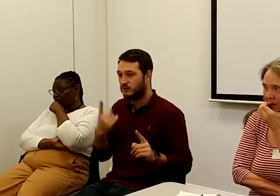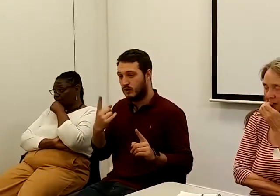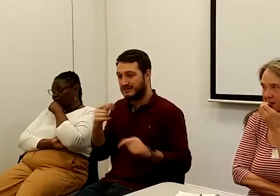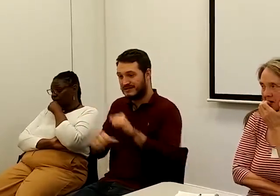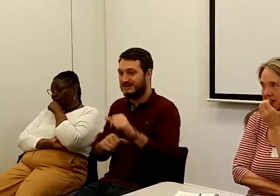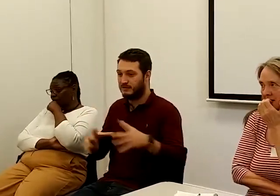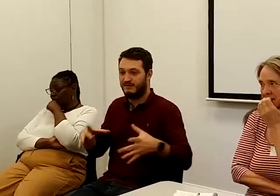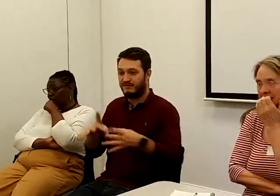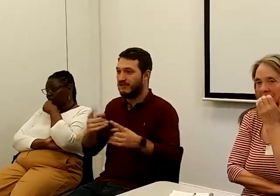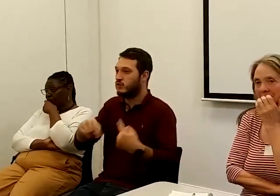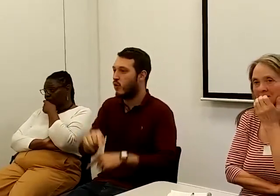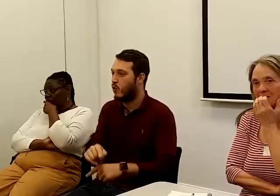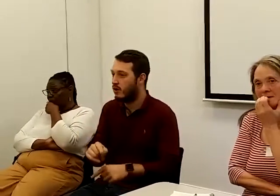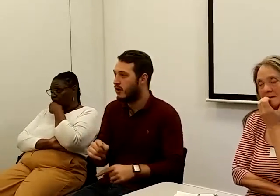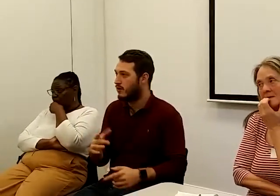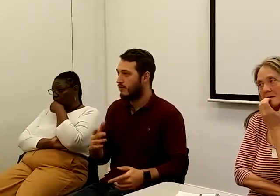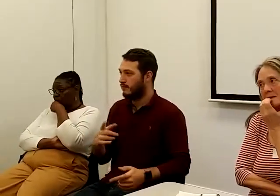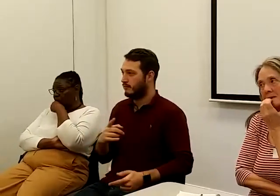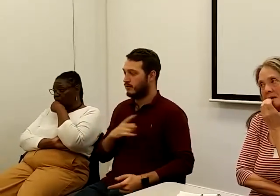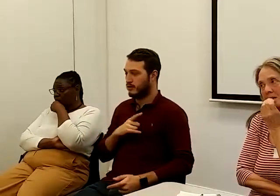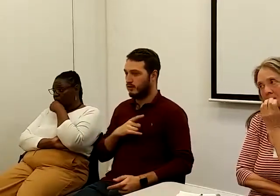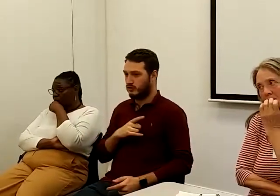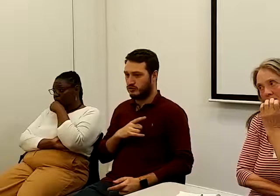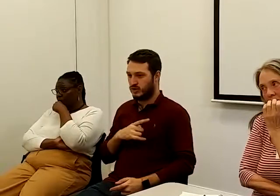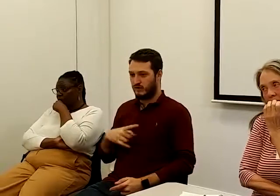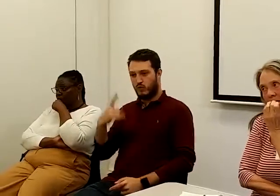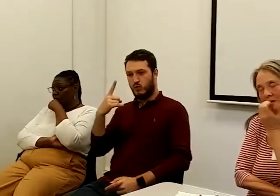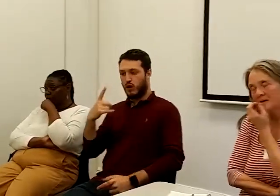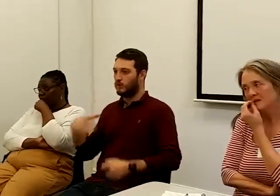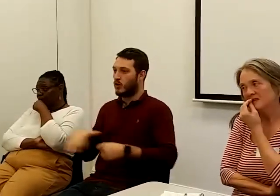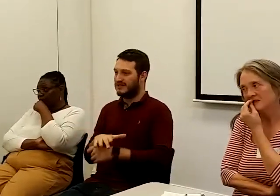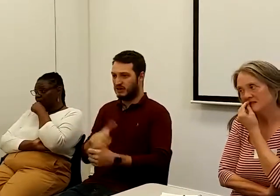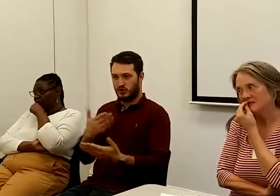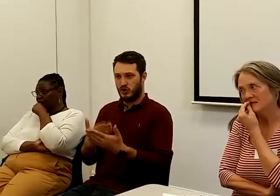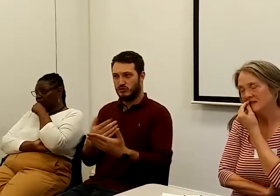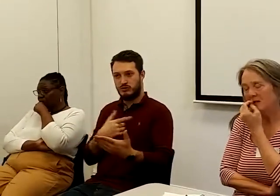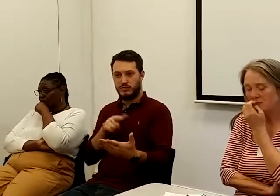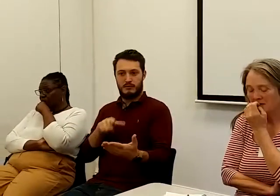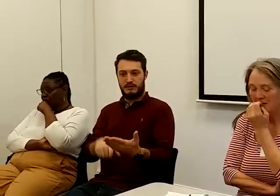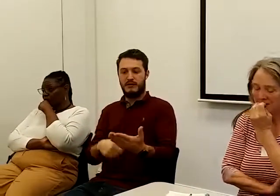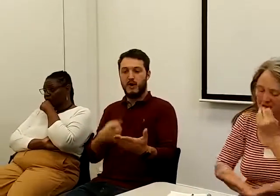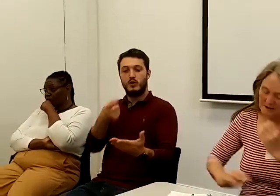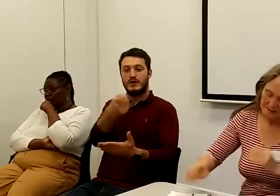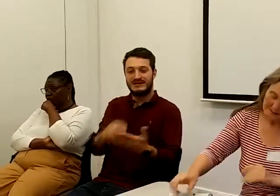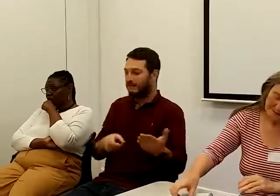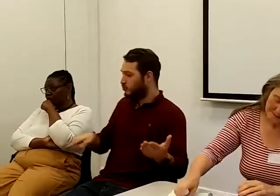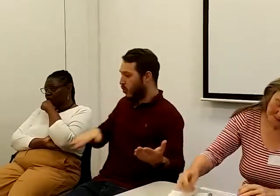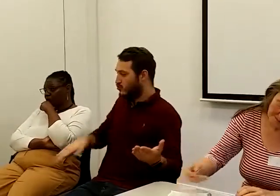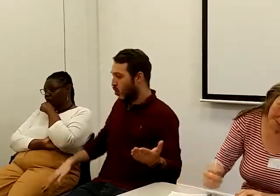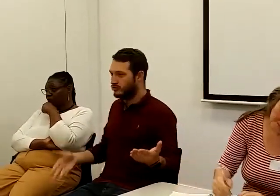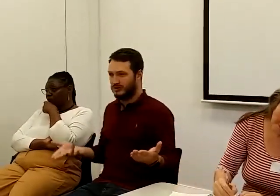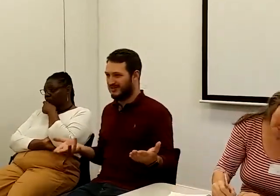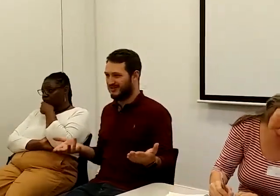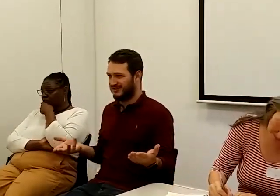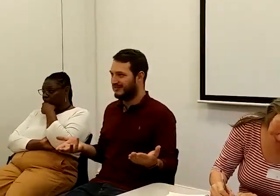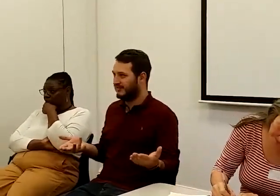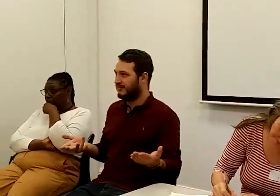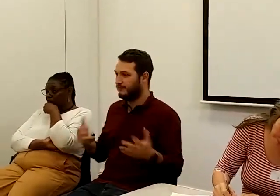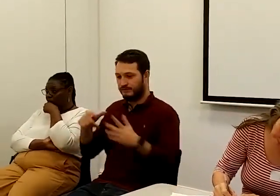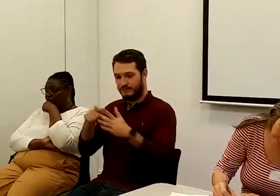is we are caught up in the conditionality. We are caught up in all the stuff which, you know, I mean, David Gork recently